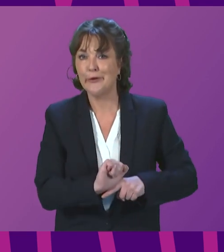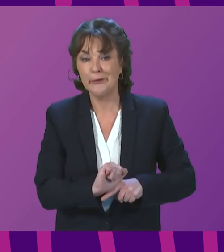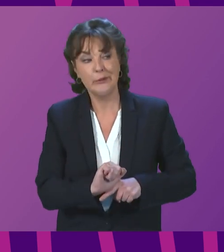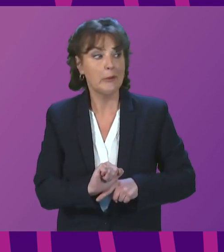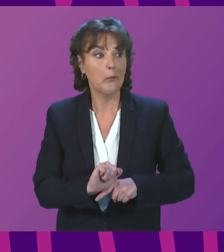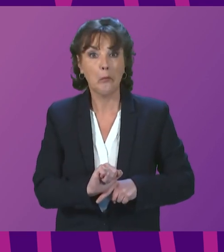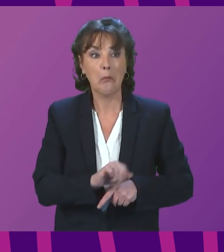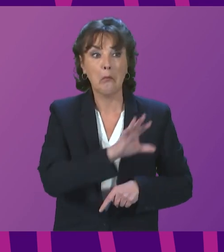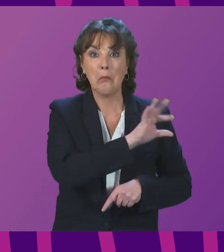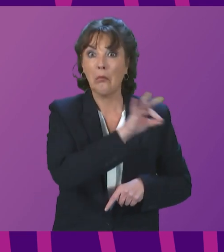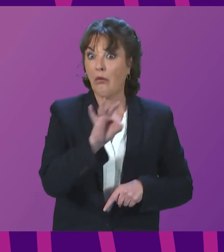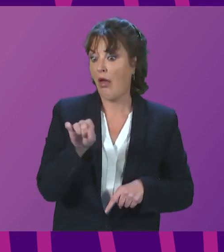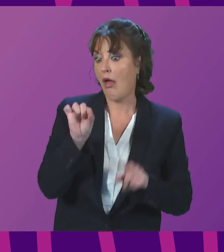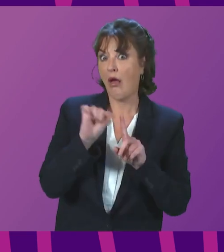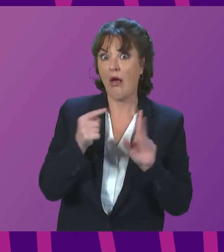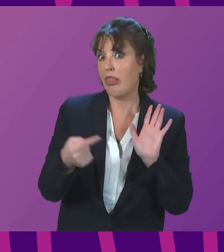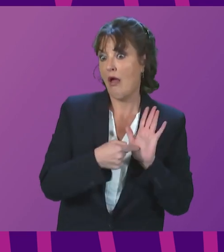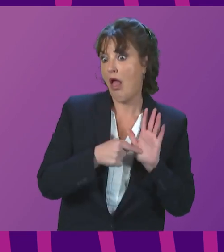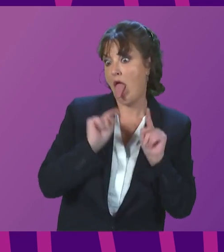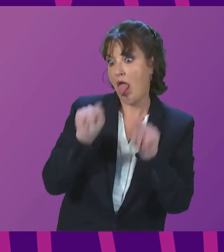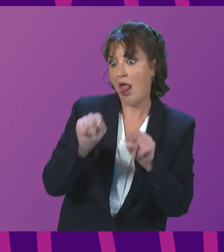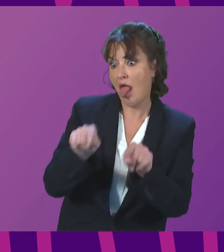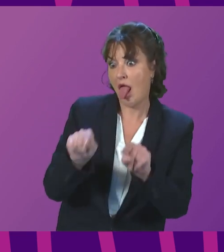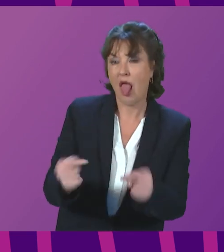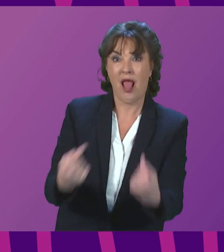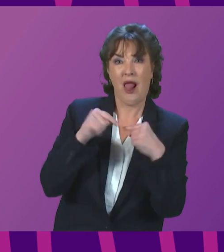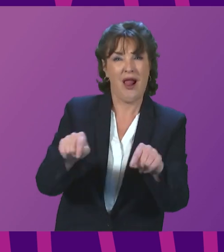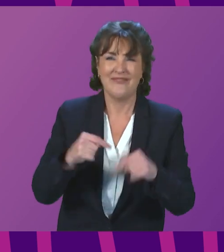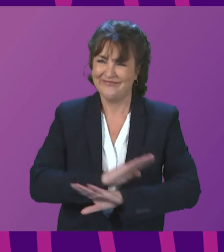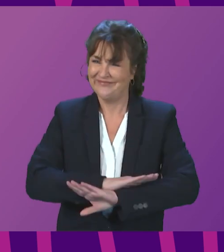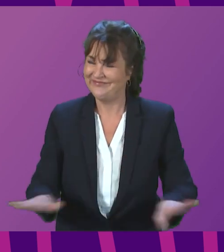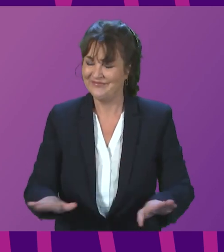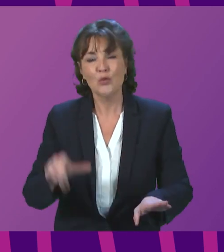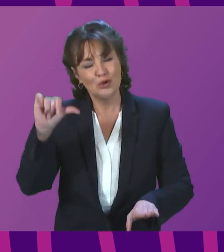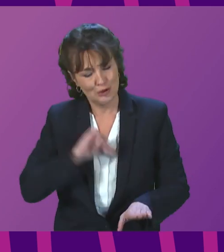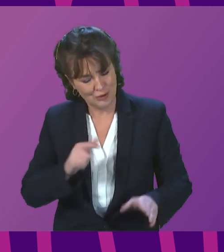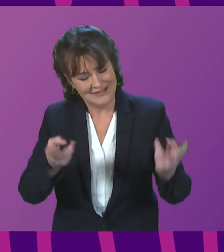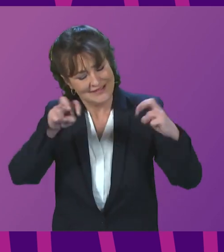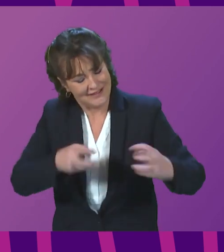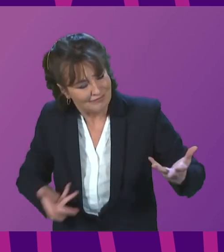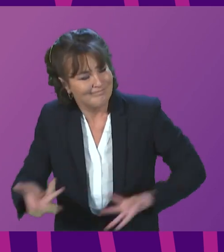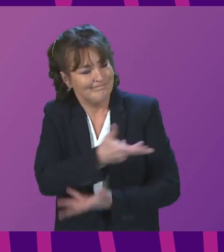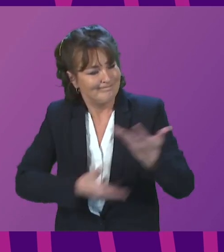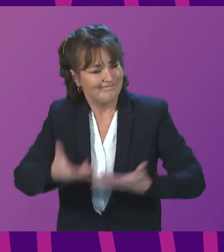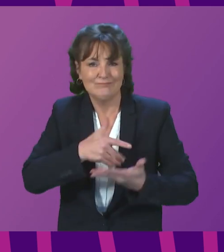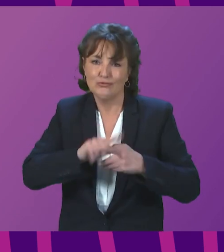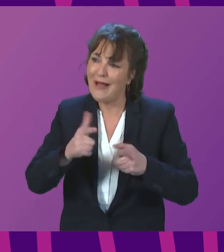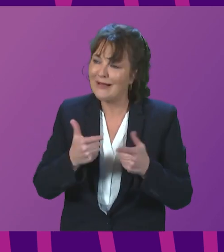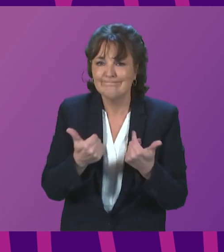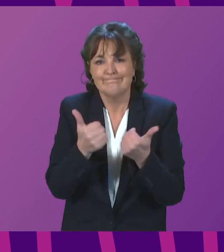this as a way of having a go at each other. Instead, come together and find sensible solutions in the interests of the people we serve.